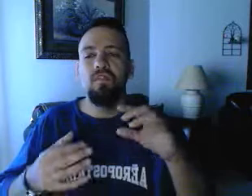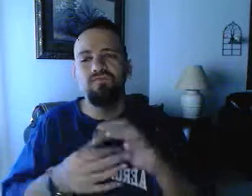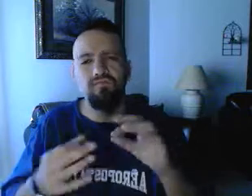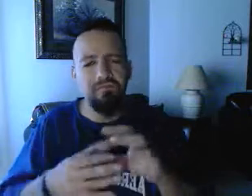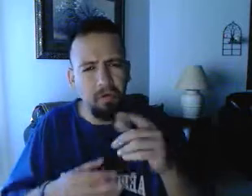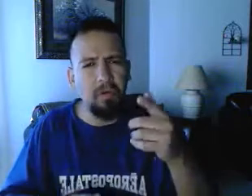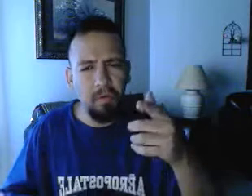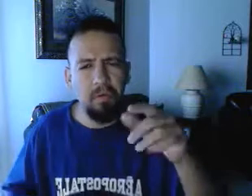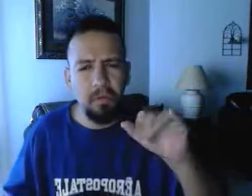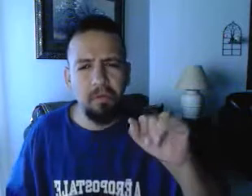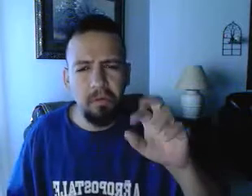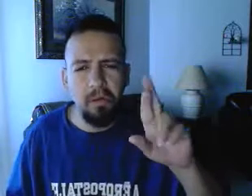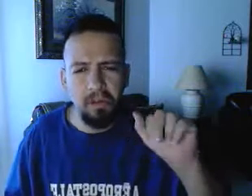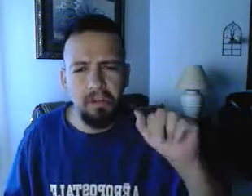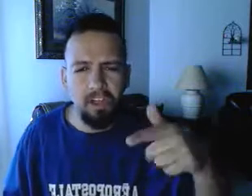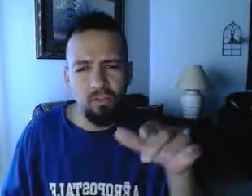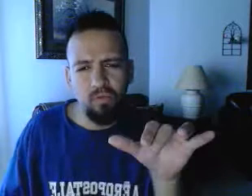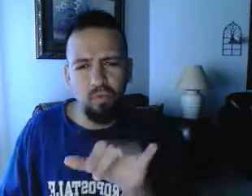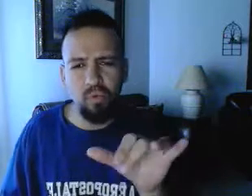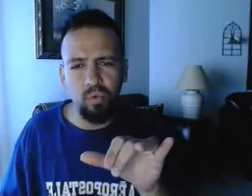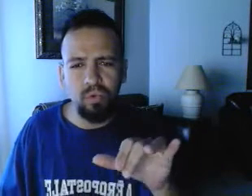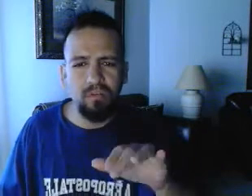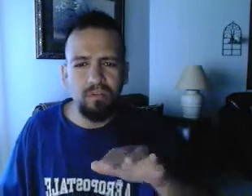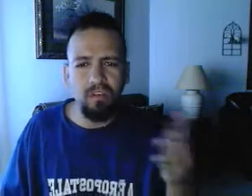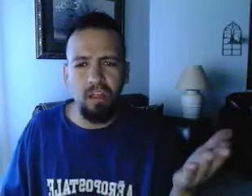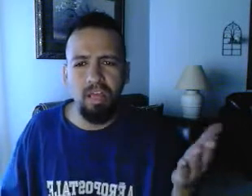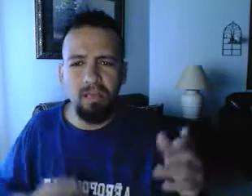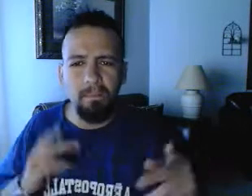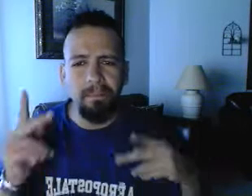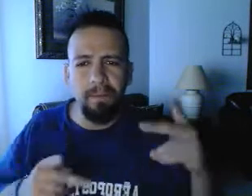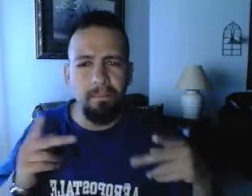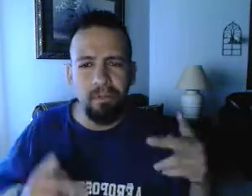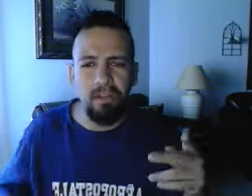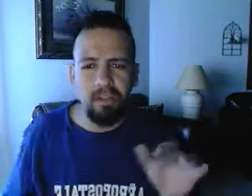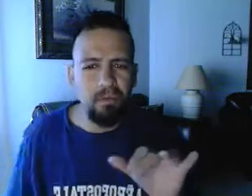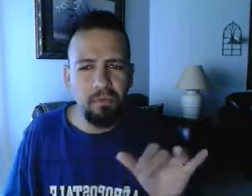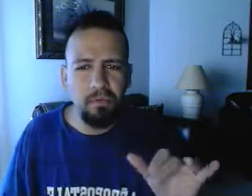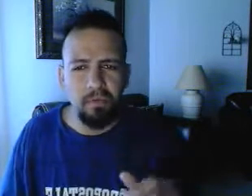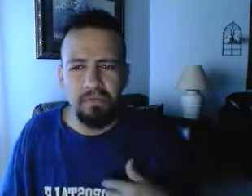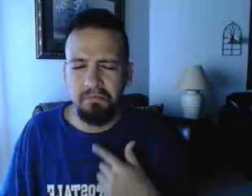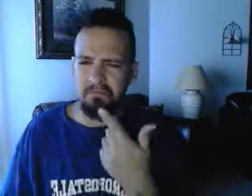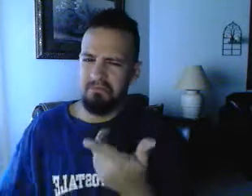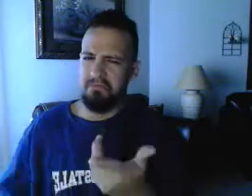All two ten people do...